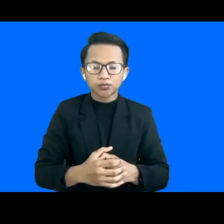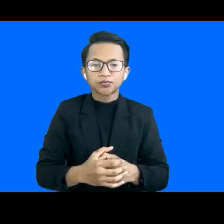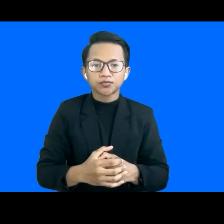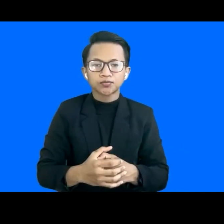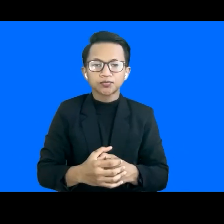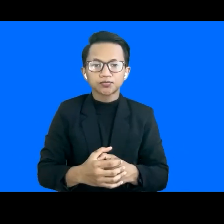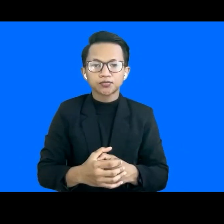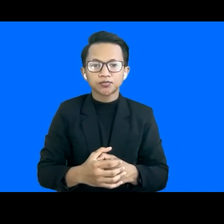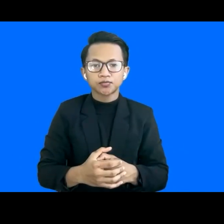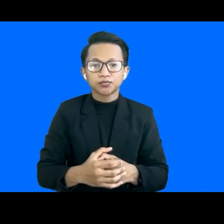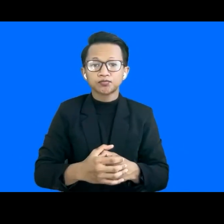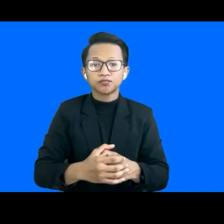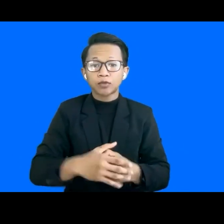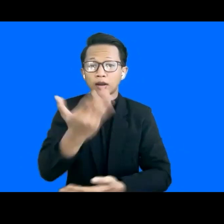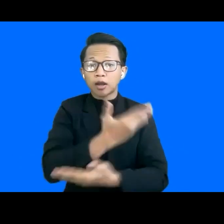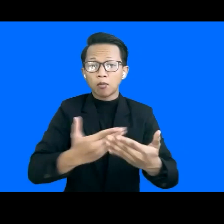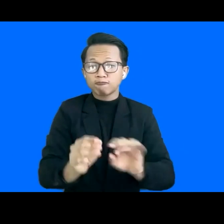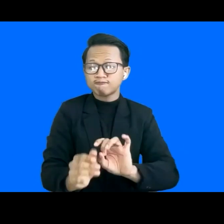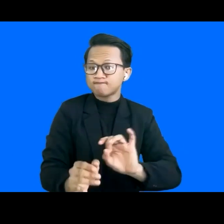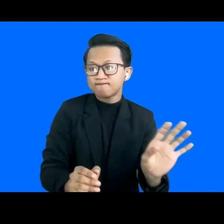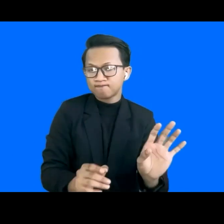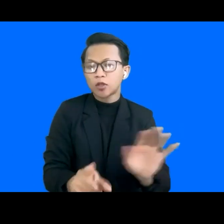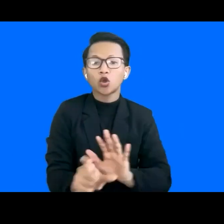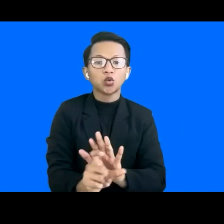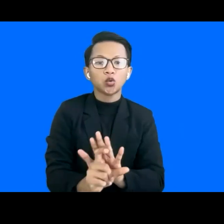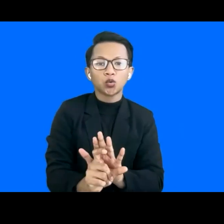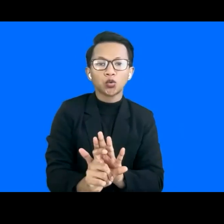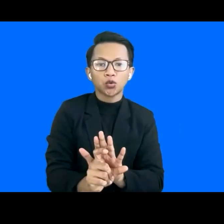group of people as well for example like